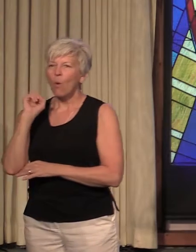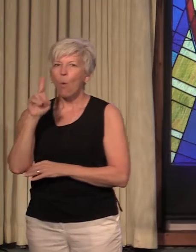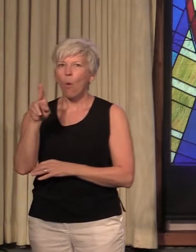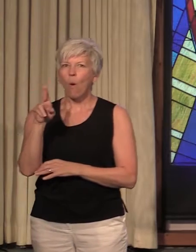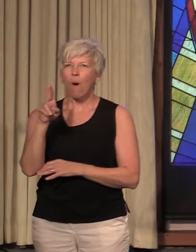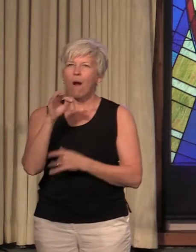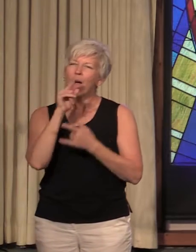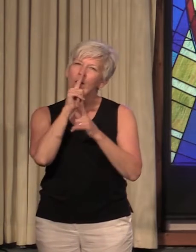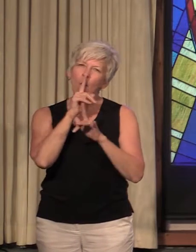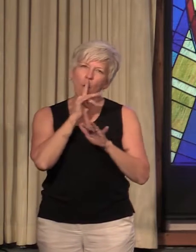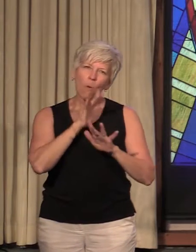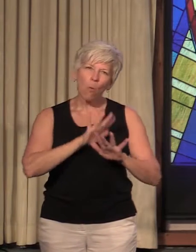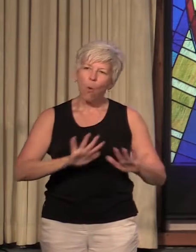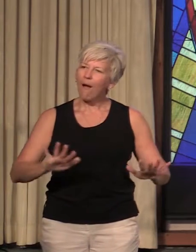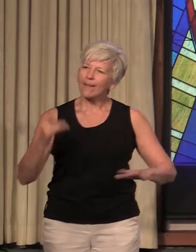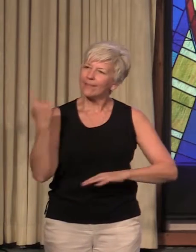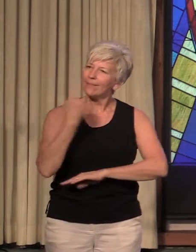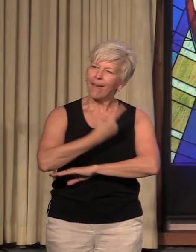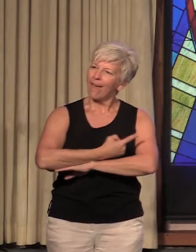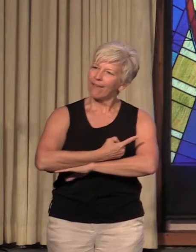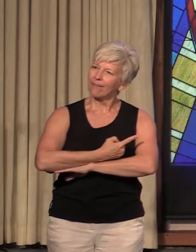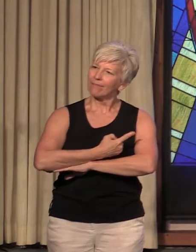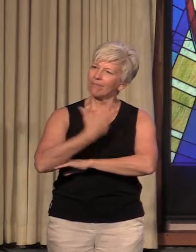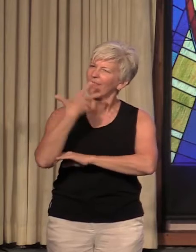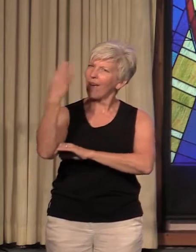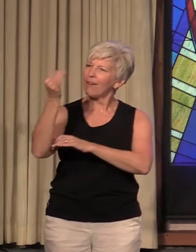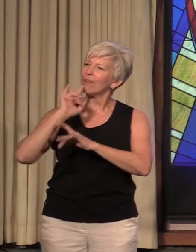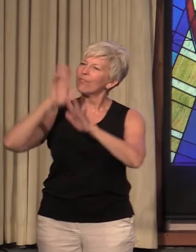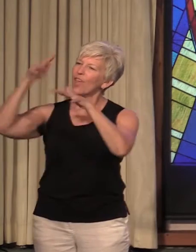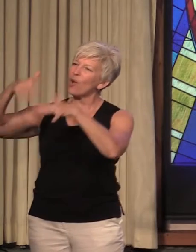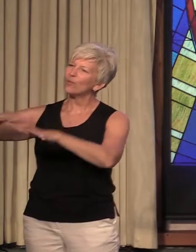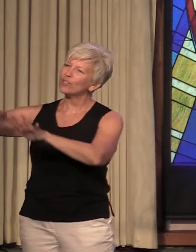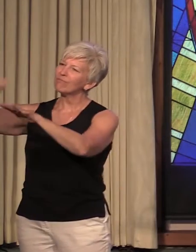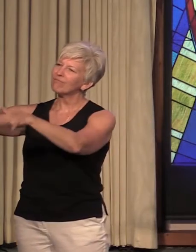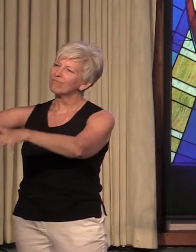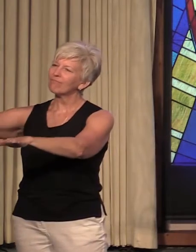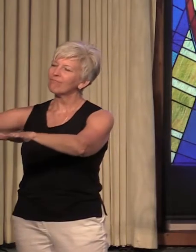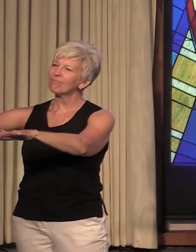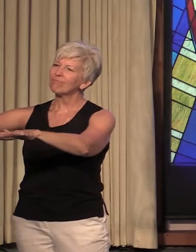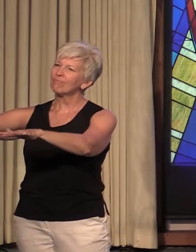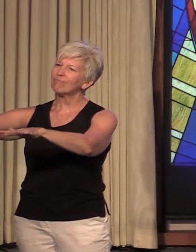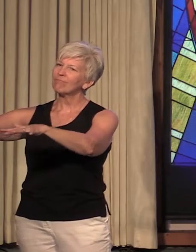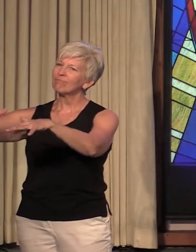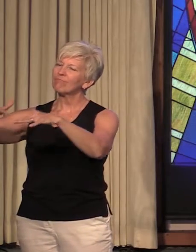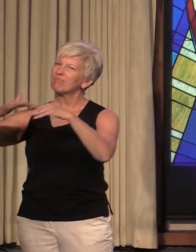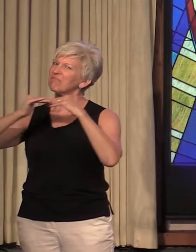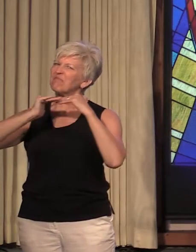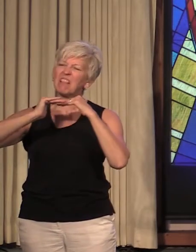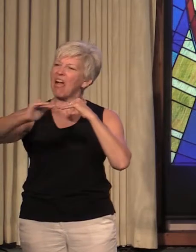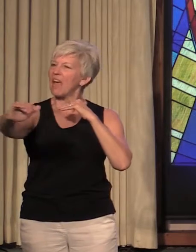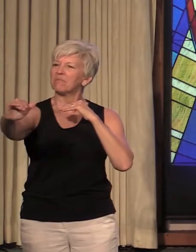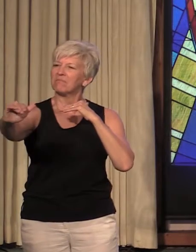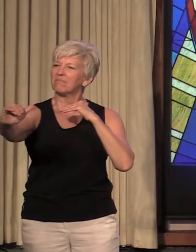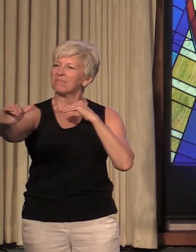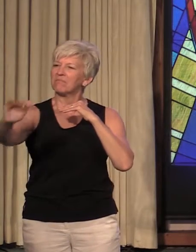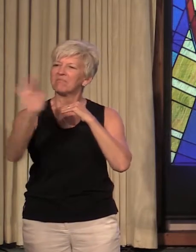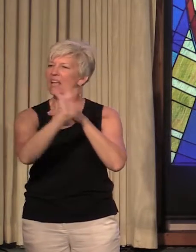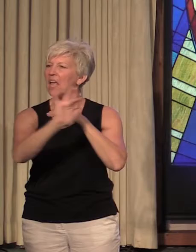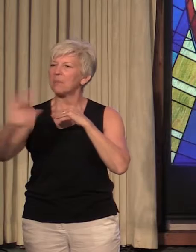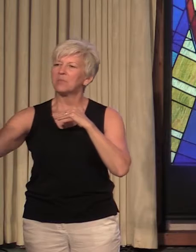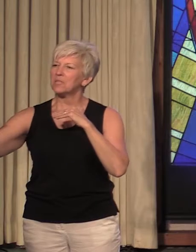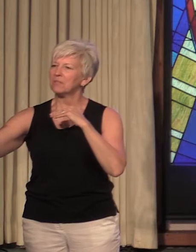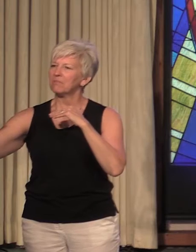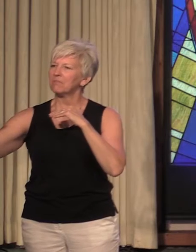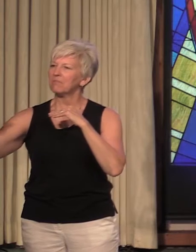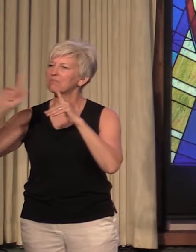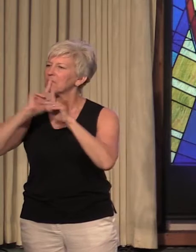a quiet day out on the ocean, flat, empty, quiet.